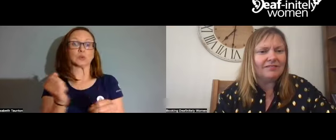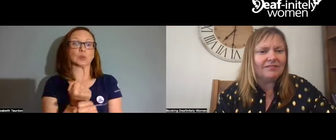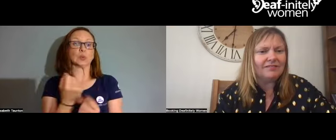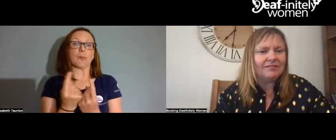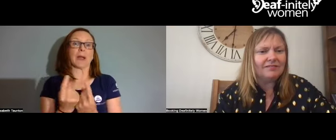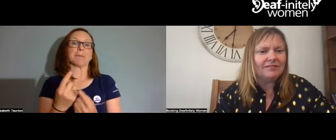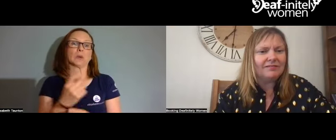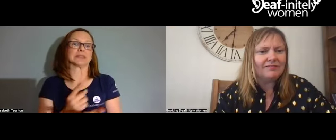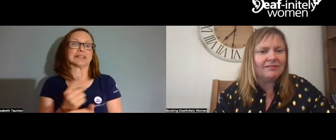It can happen.